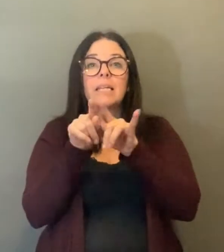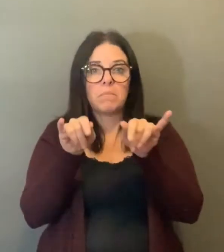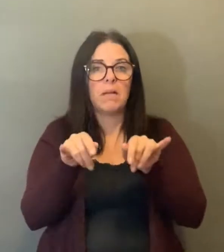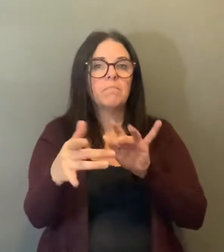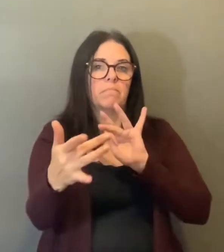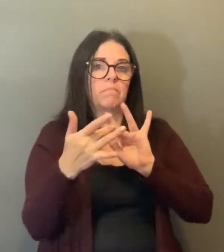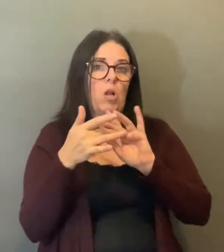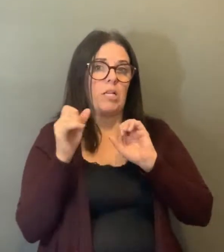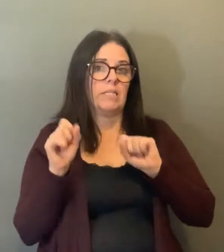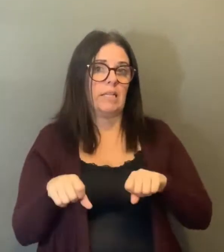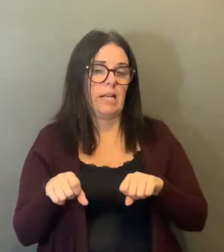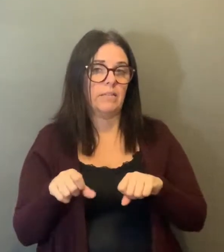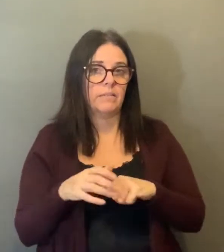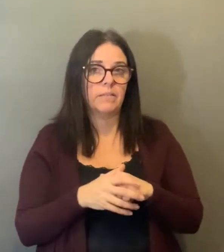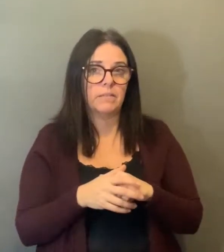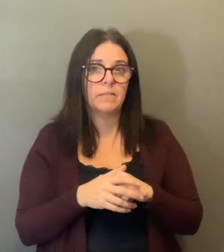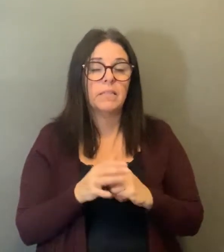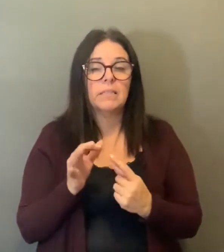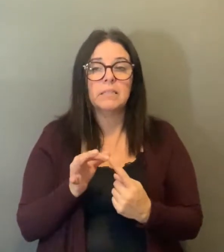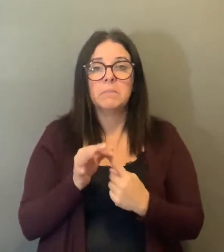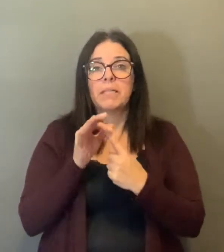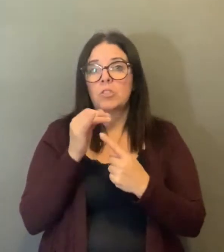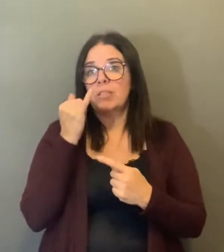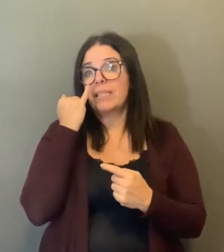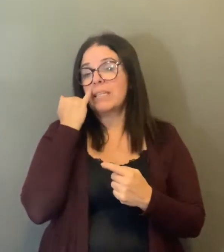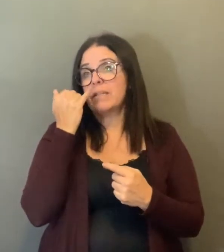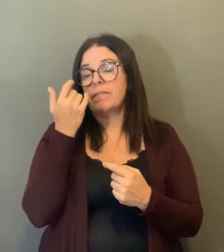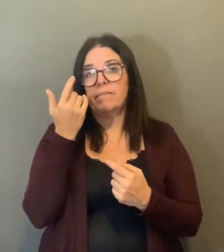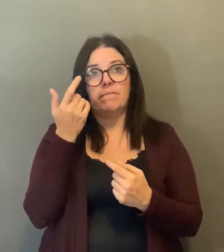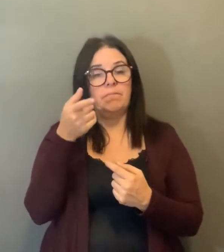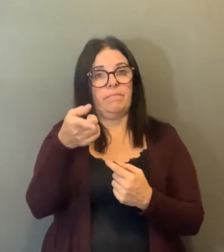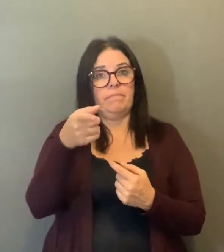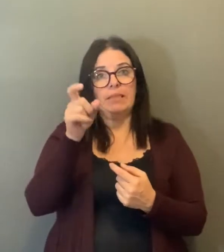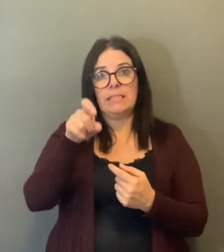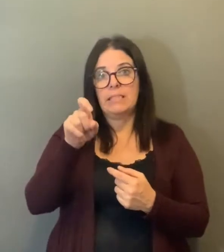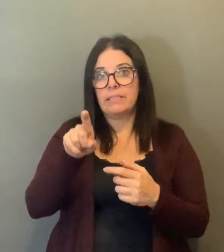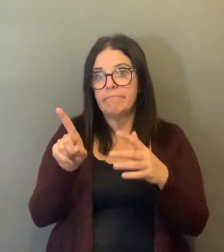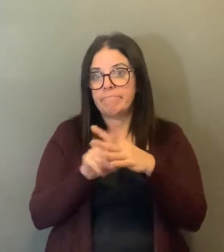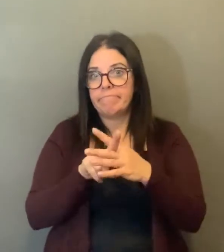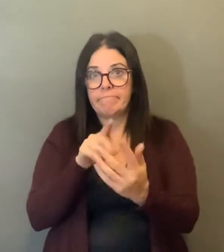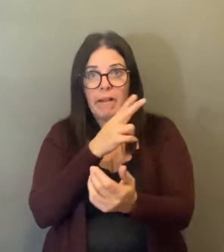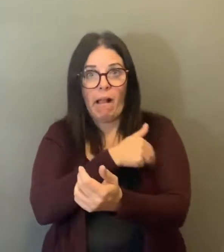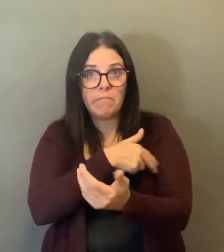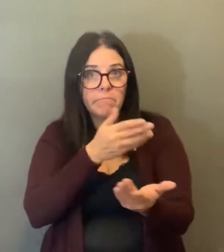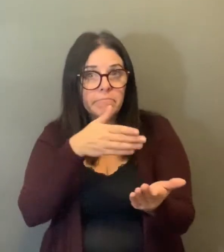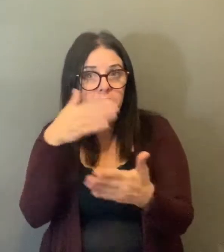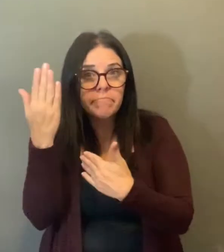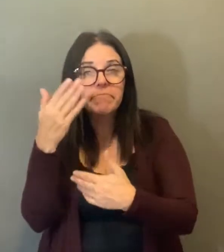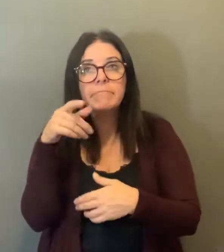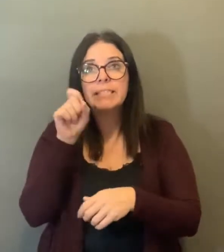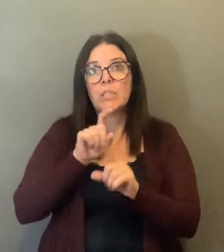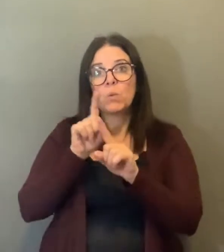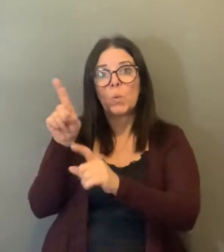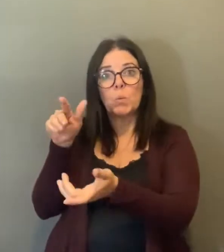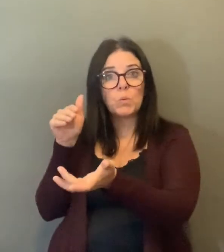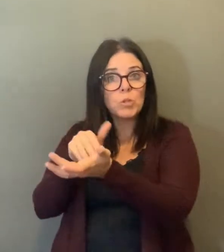come back positive, there are specific instructions that are given to them, and they can contact us as well, if they have any questions or concerns,